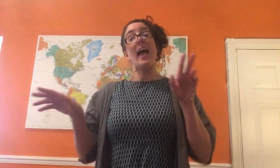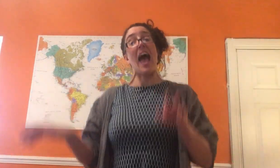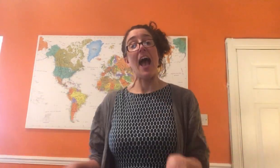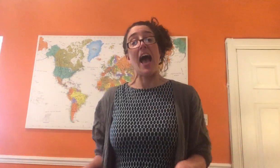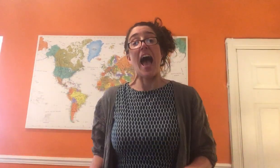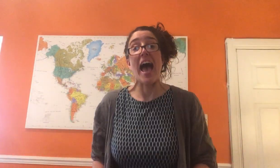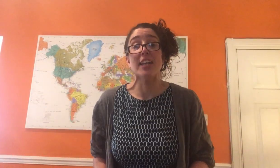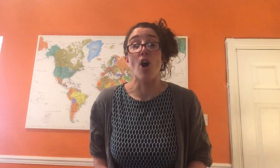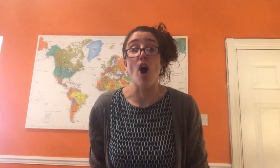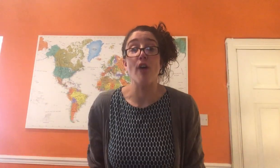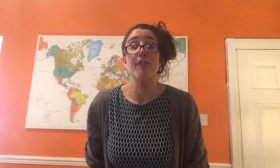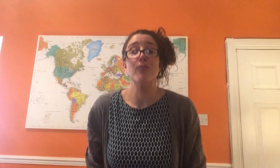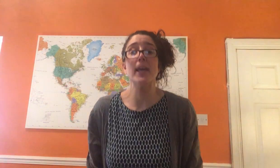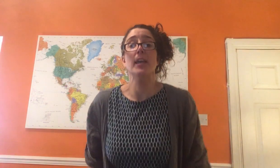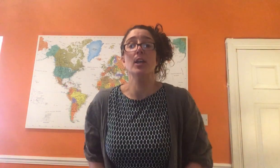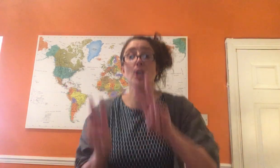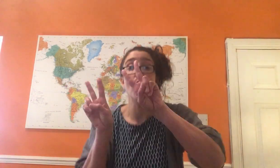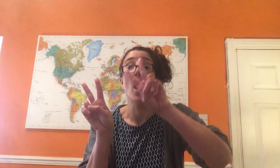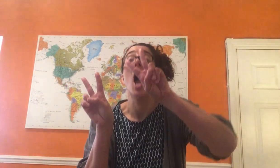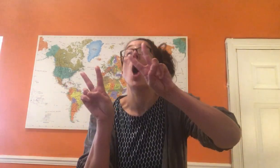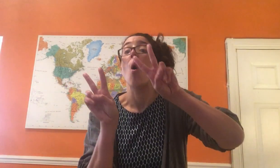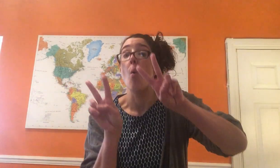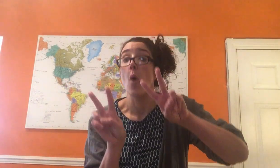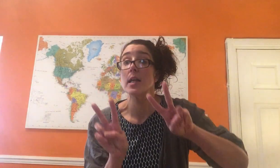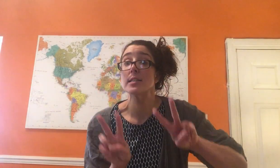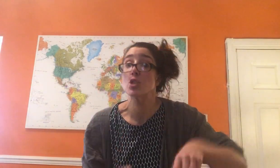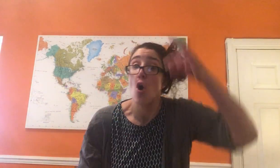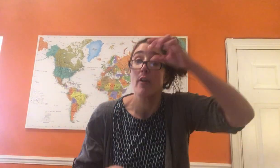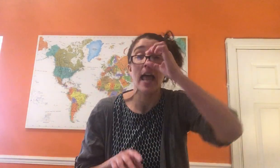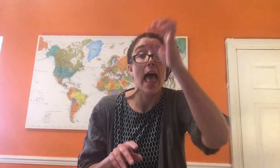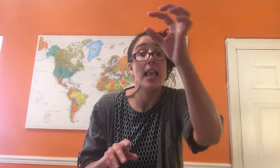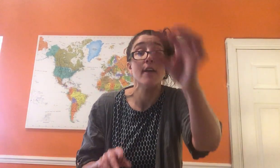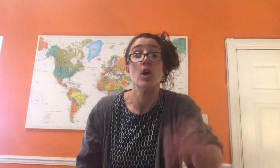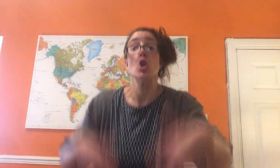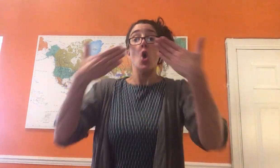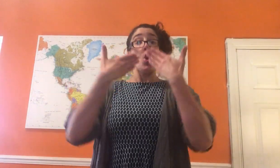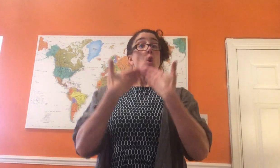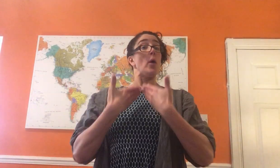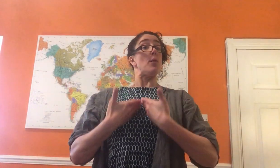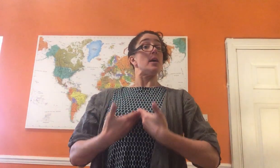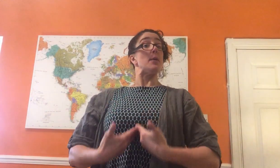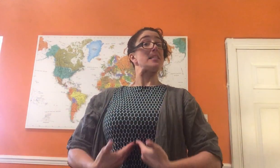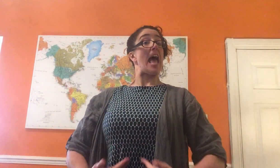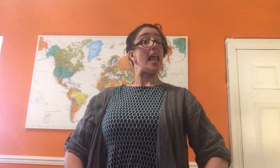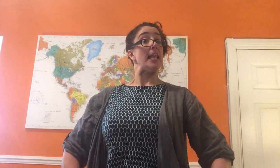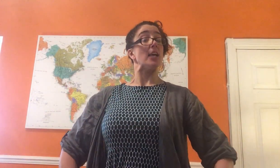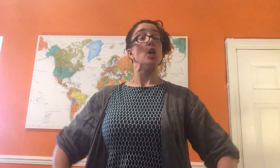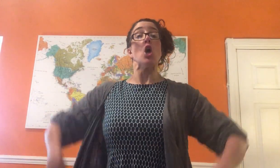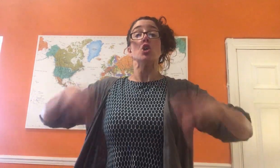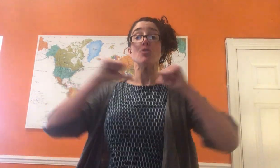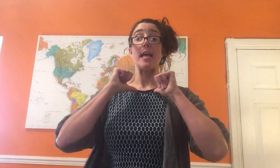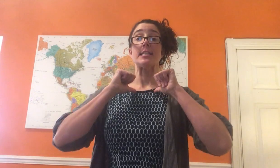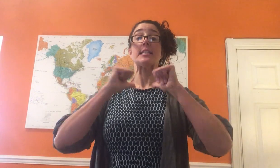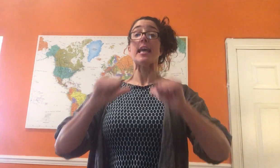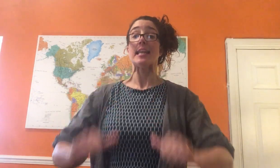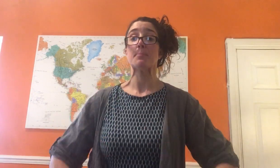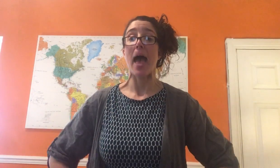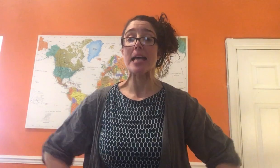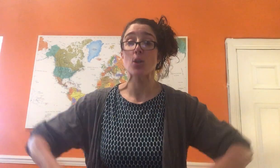And off we go. I once saw an elephant, but he was elegant. Dressed in his best